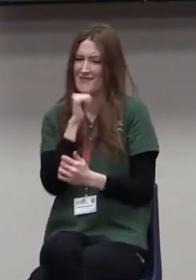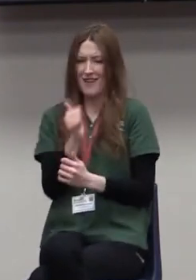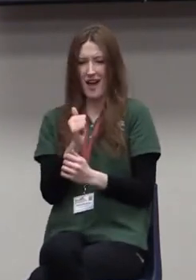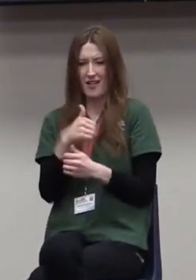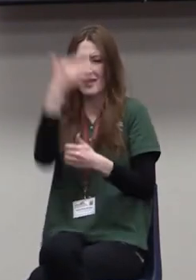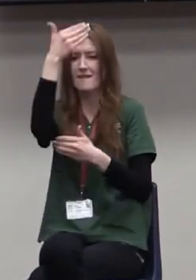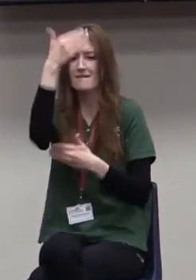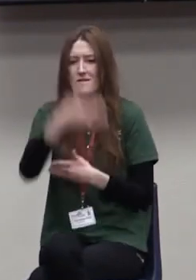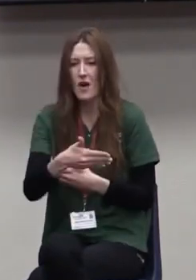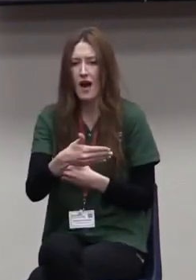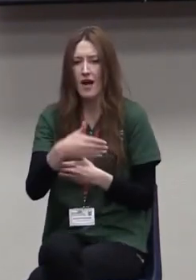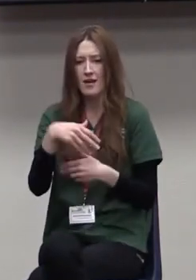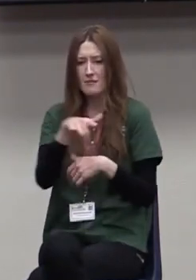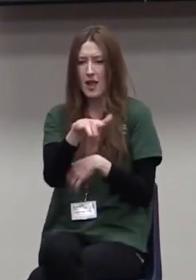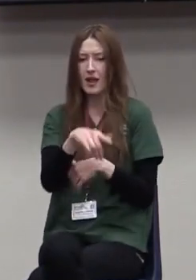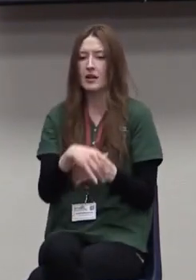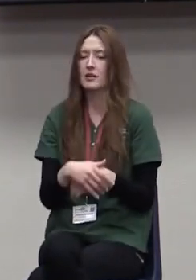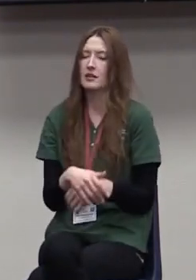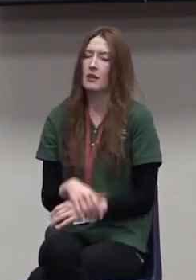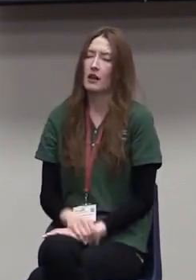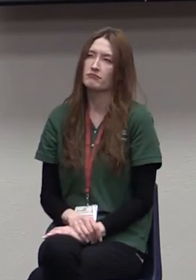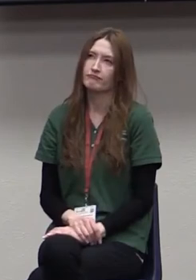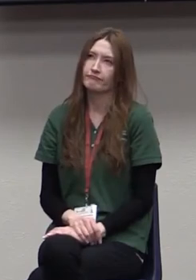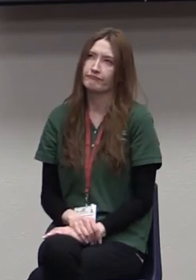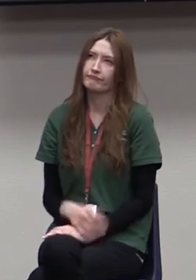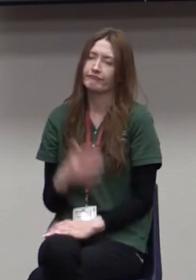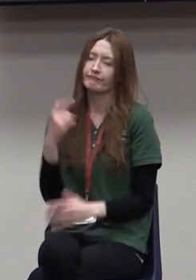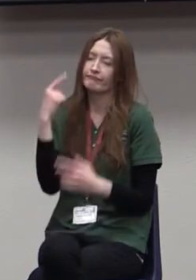why don't you just be thankful that you got a seat?